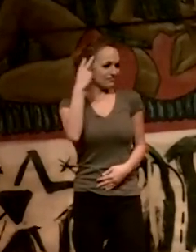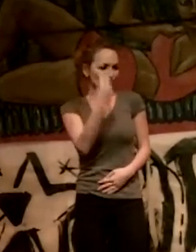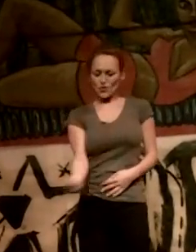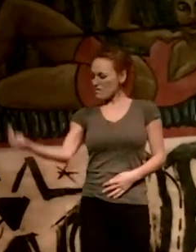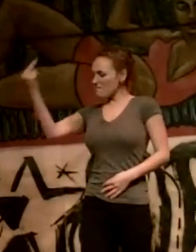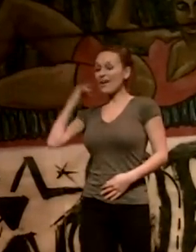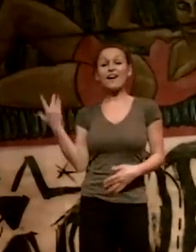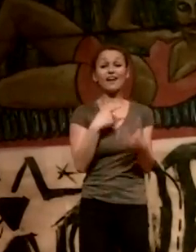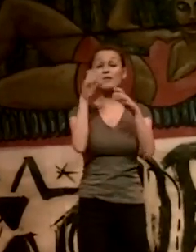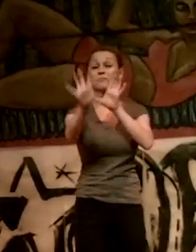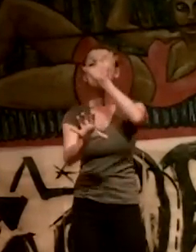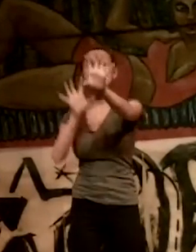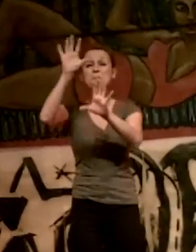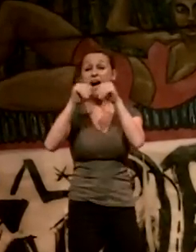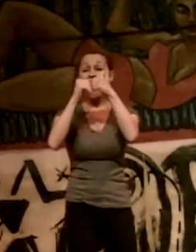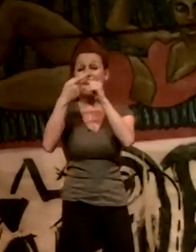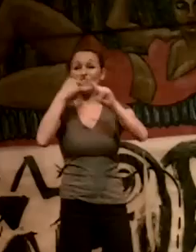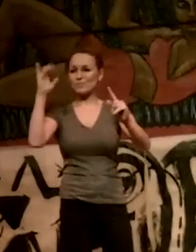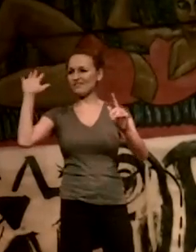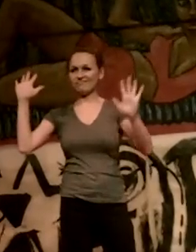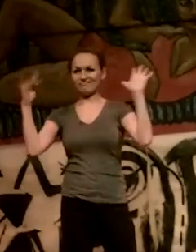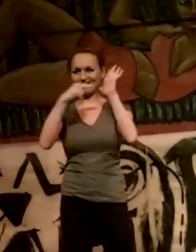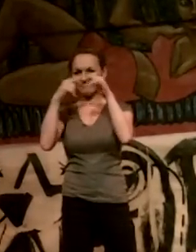integrity, alone building our pride.